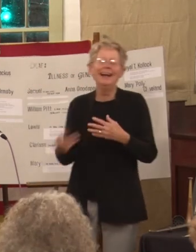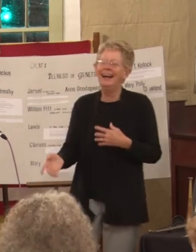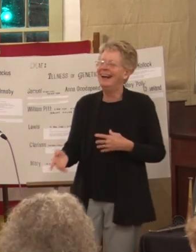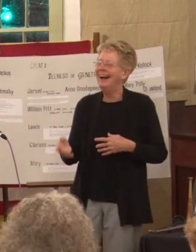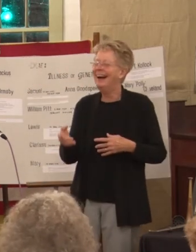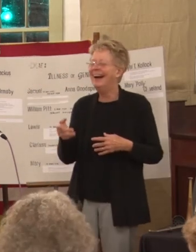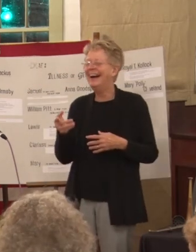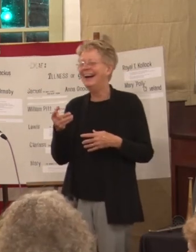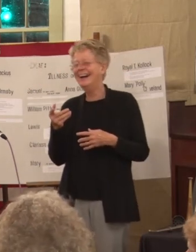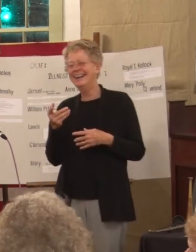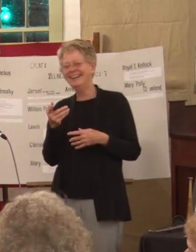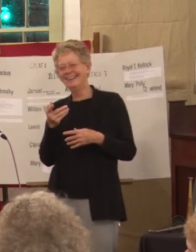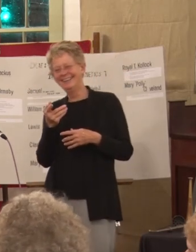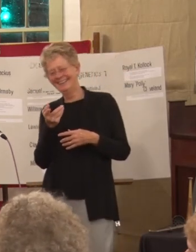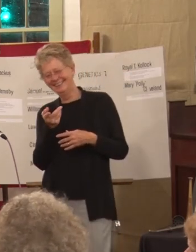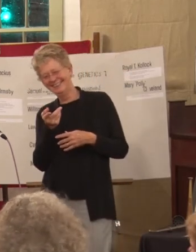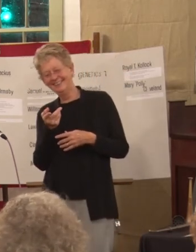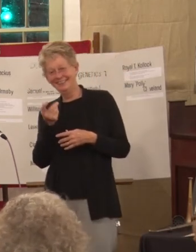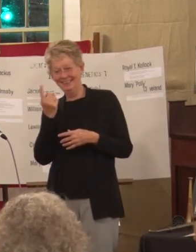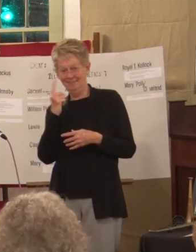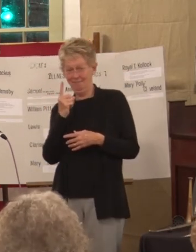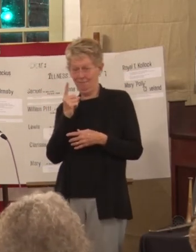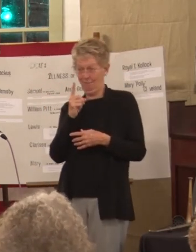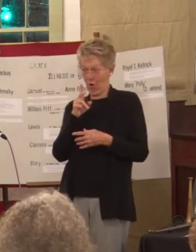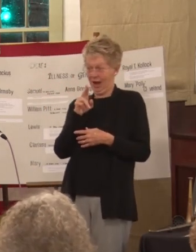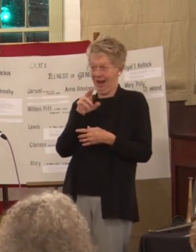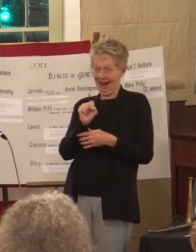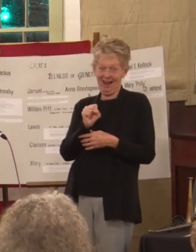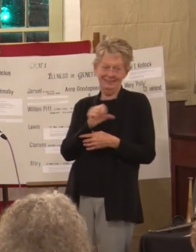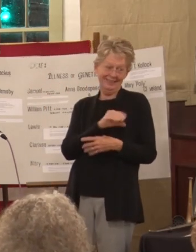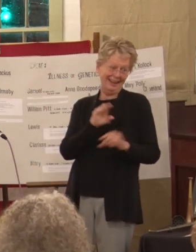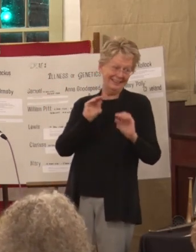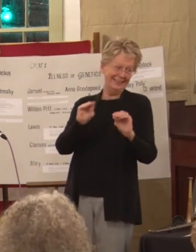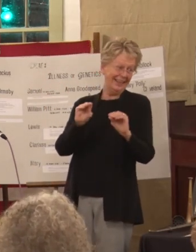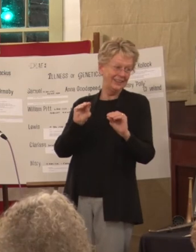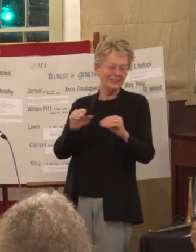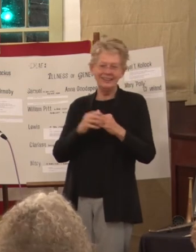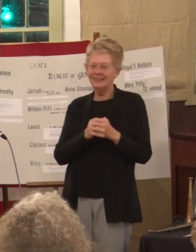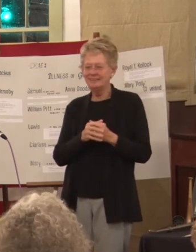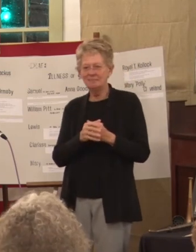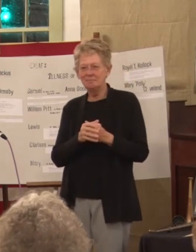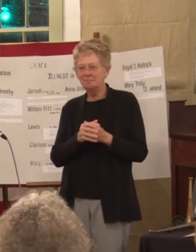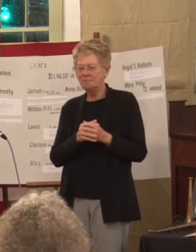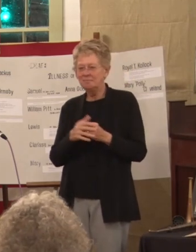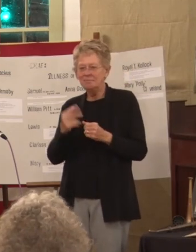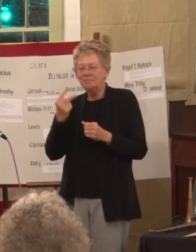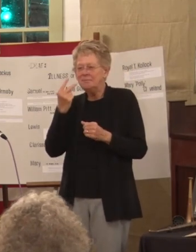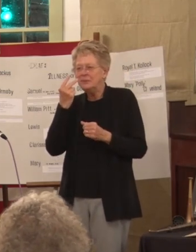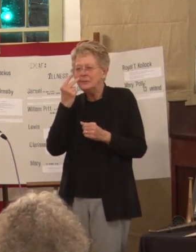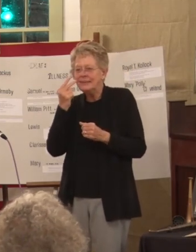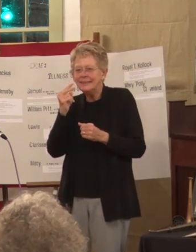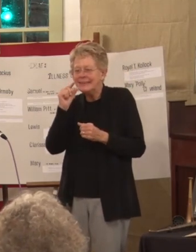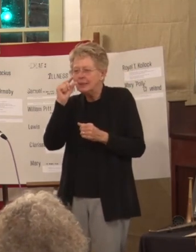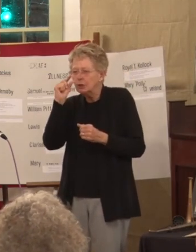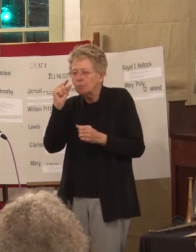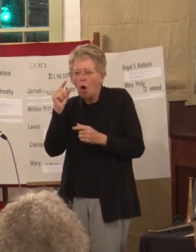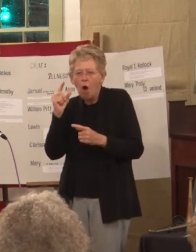is for us in teaching it was to see the little accomplishments kids